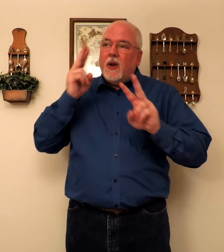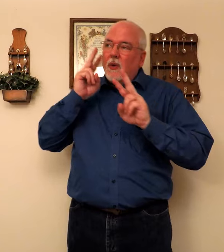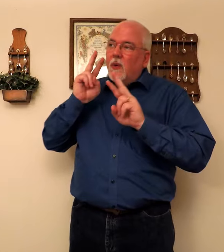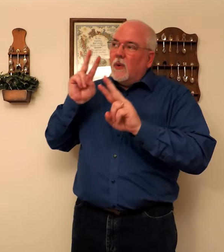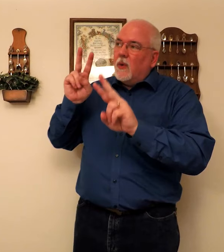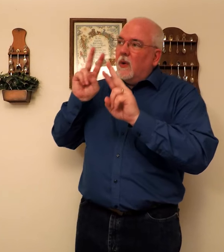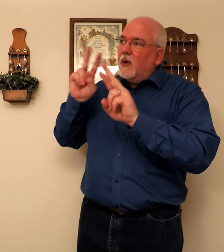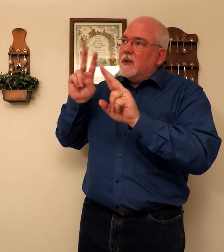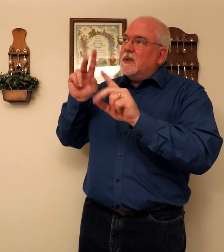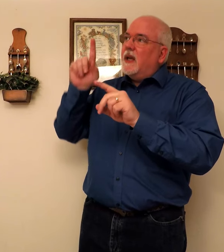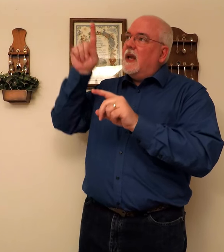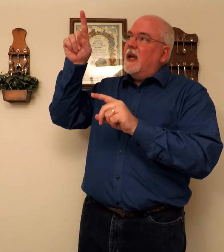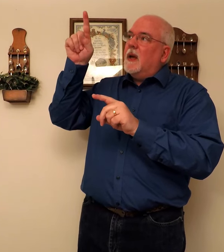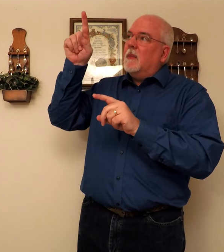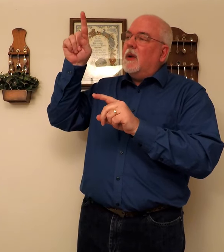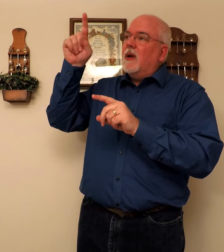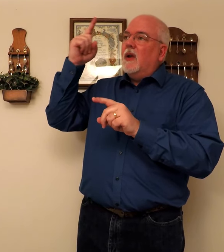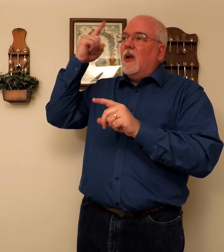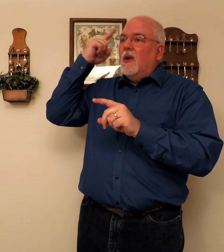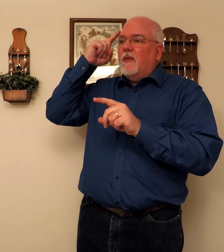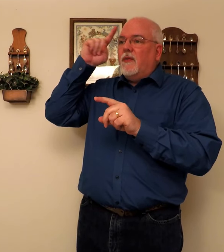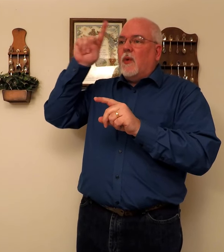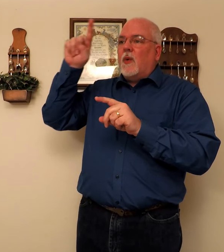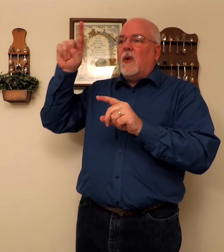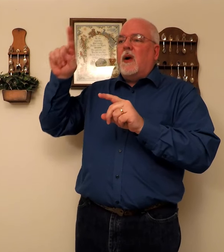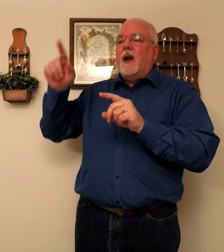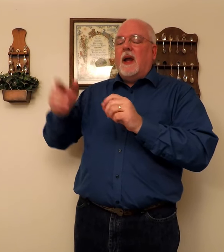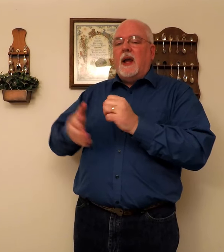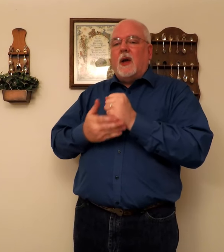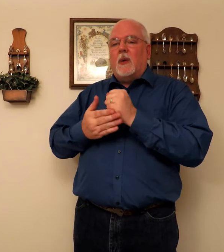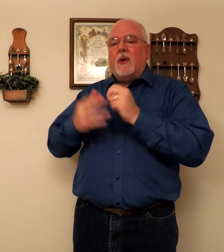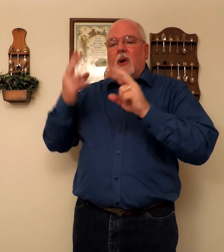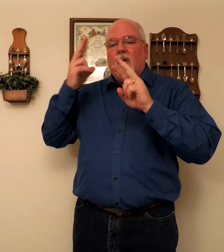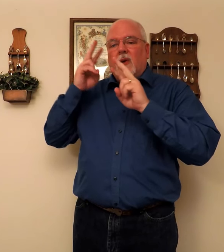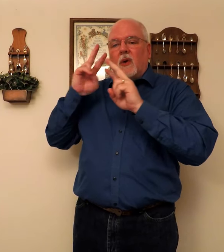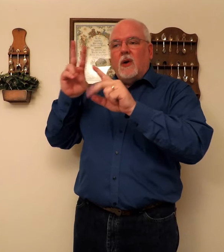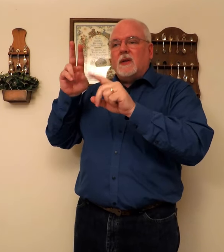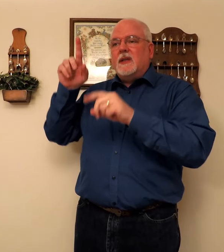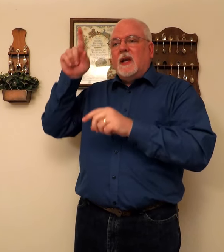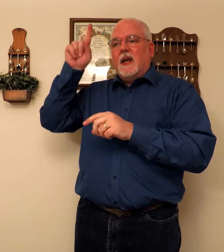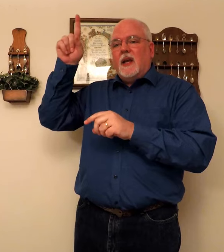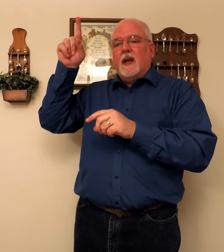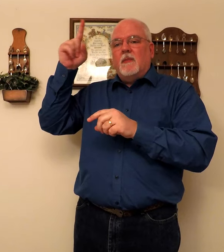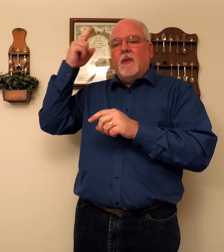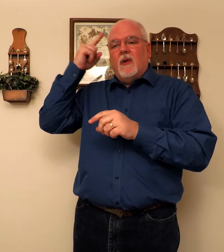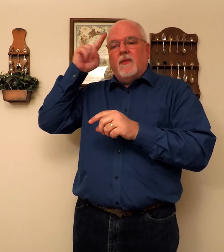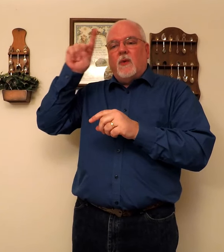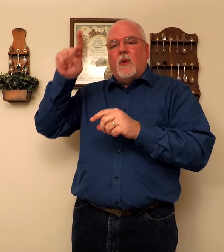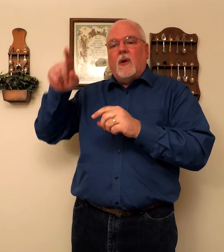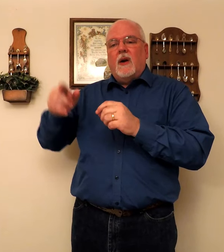Who looks to him. For help. Looks. Him. For.